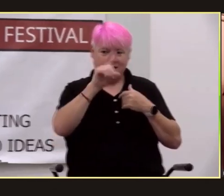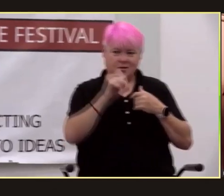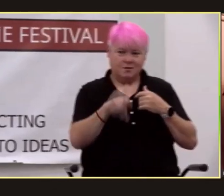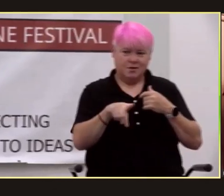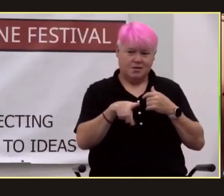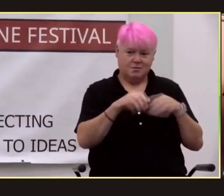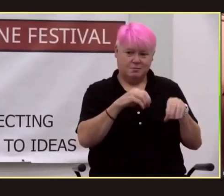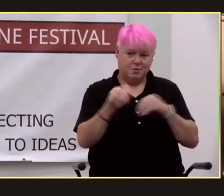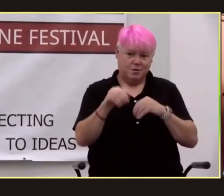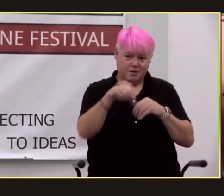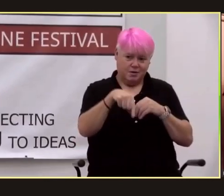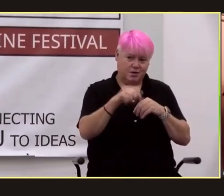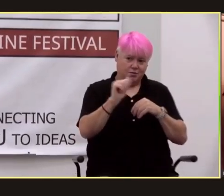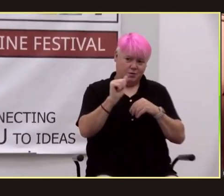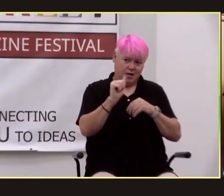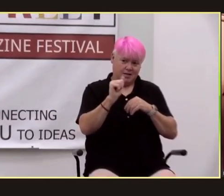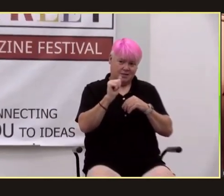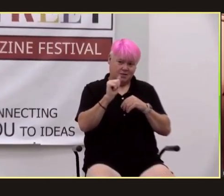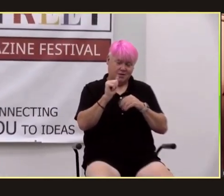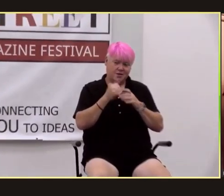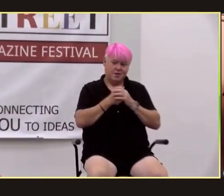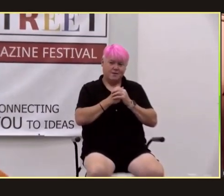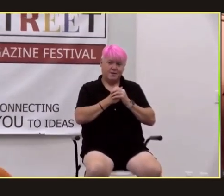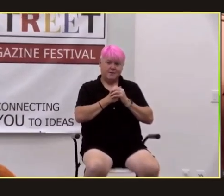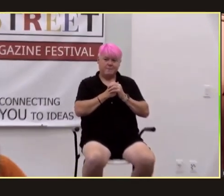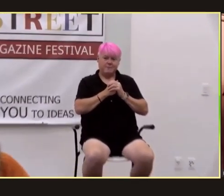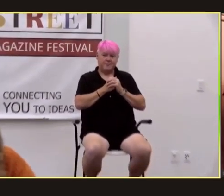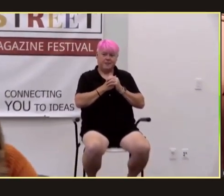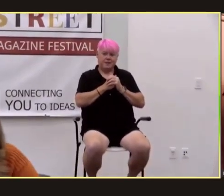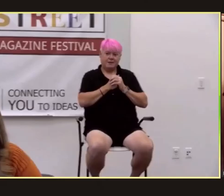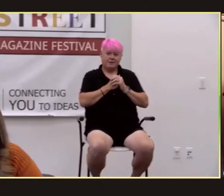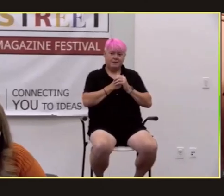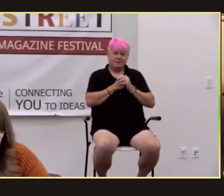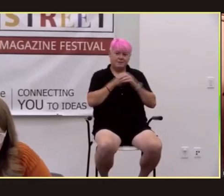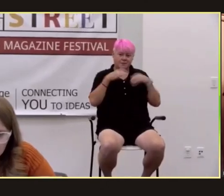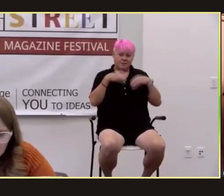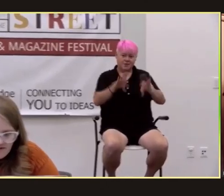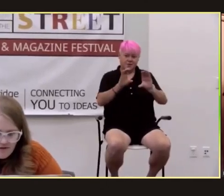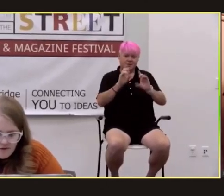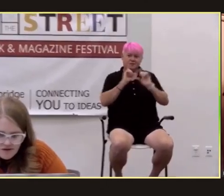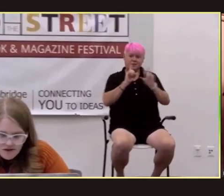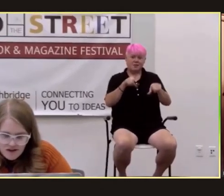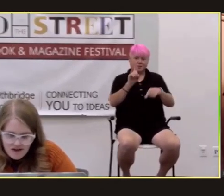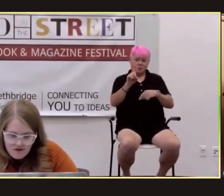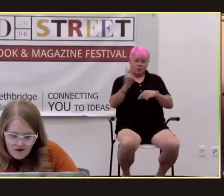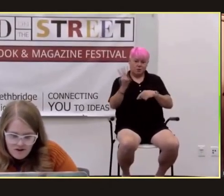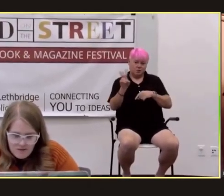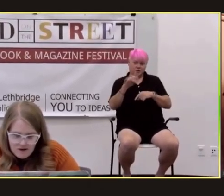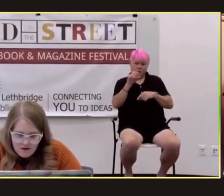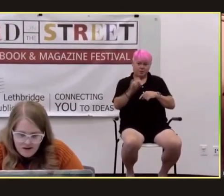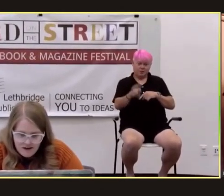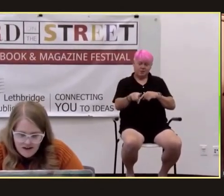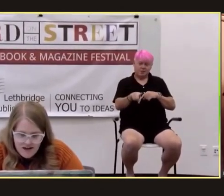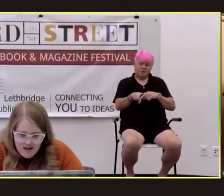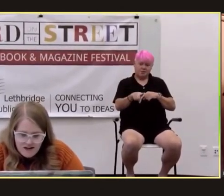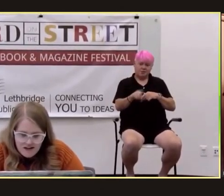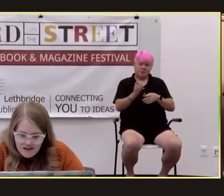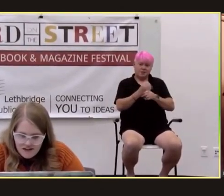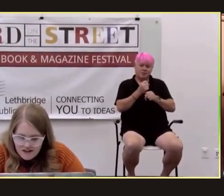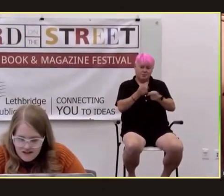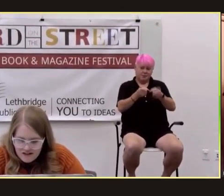them into the question answer um i might have chance to answer one or two so if get them in quickly